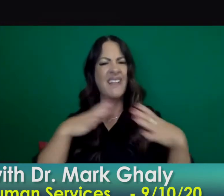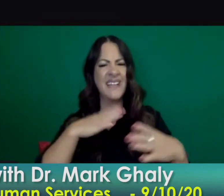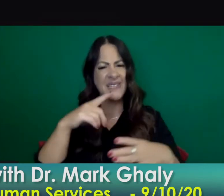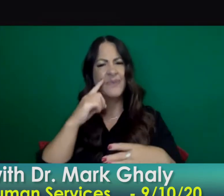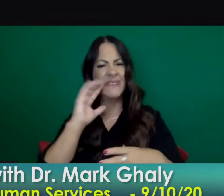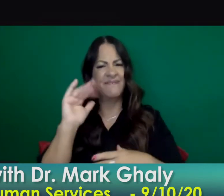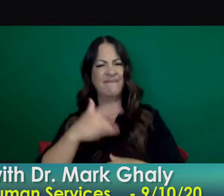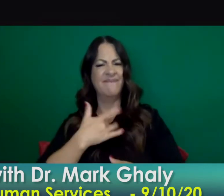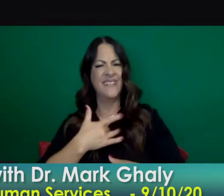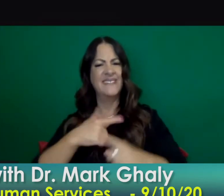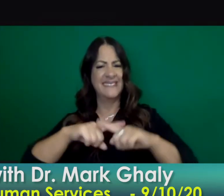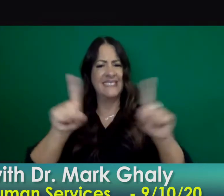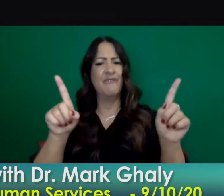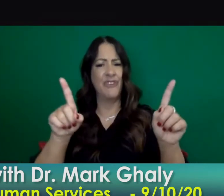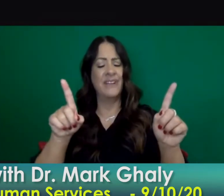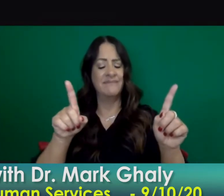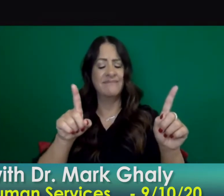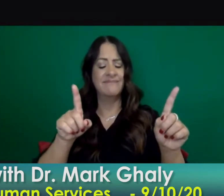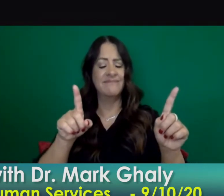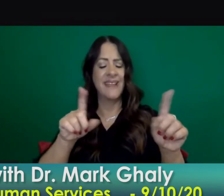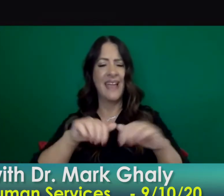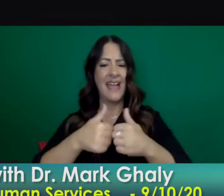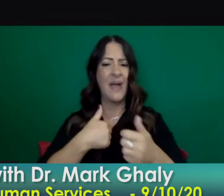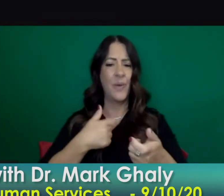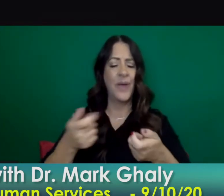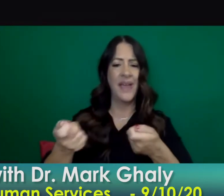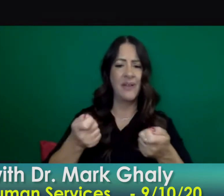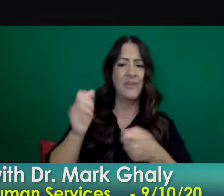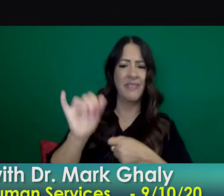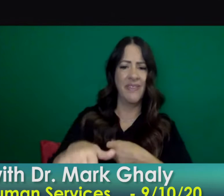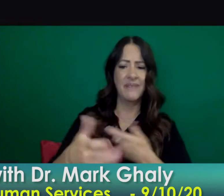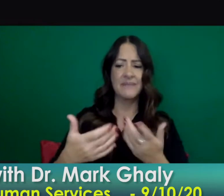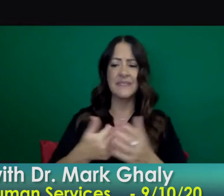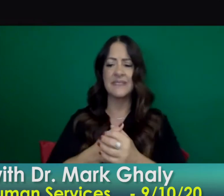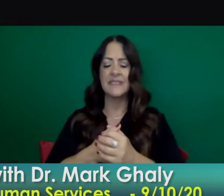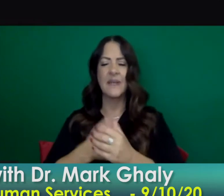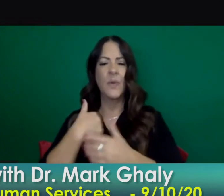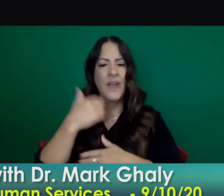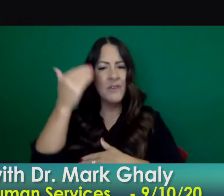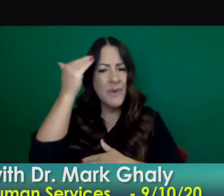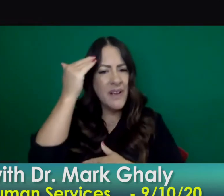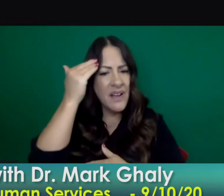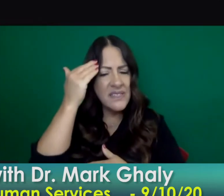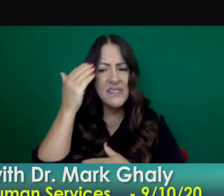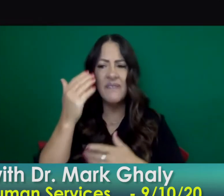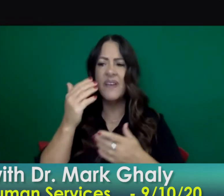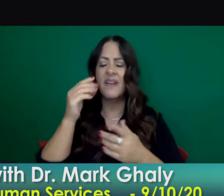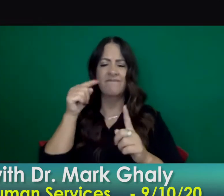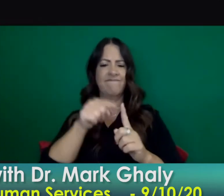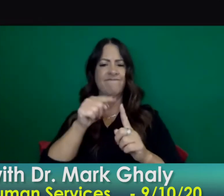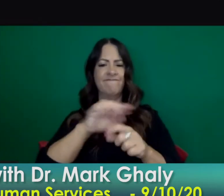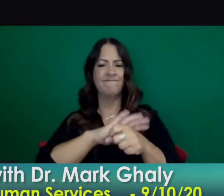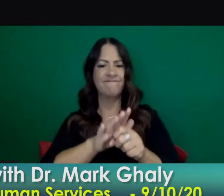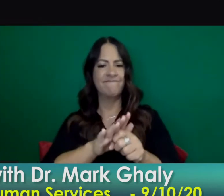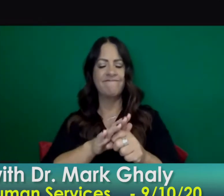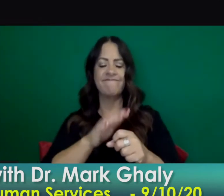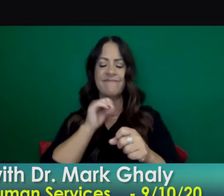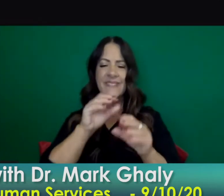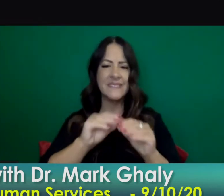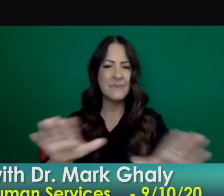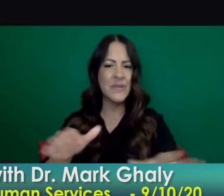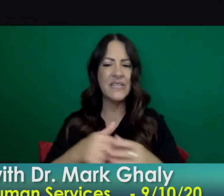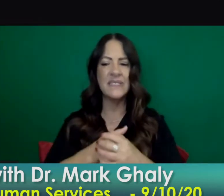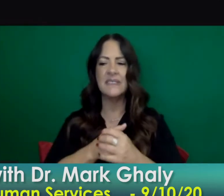communities being thoughtful about the recommendations being cognizant of the level of transmission are all things that we need to